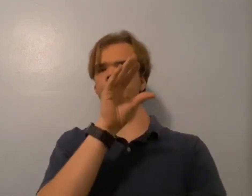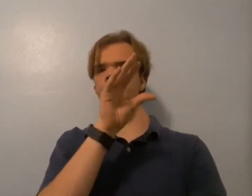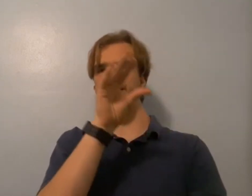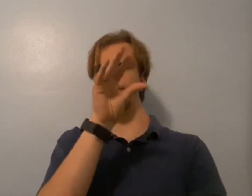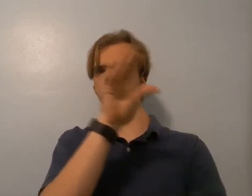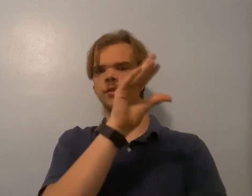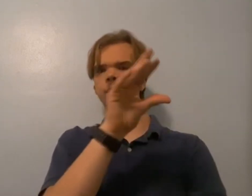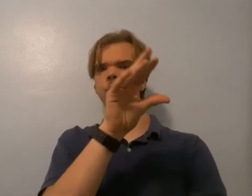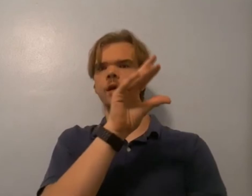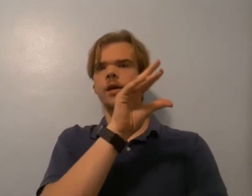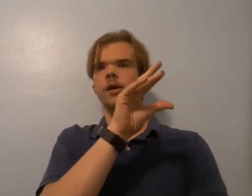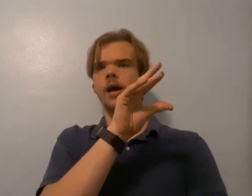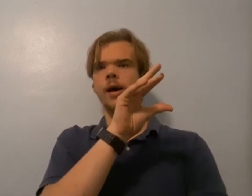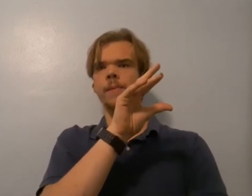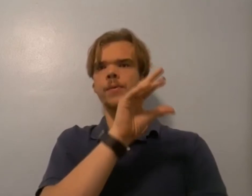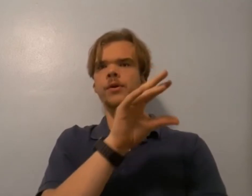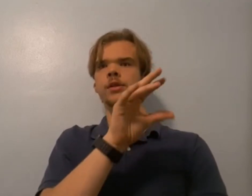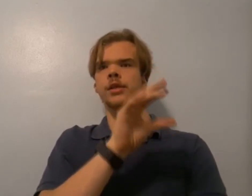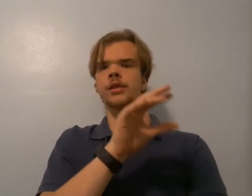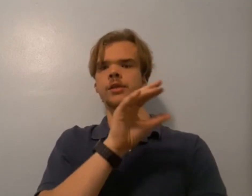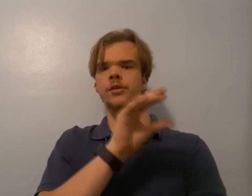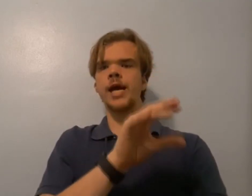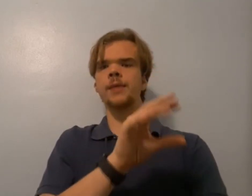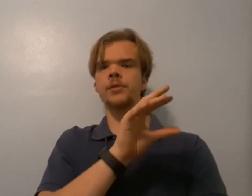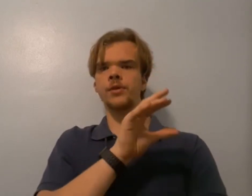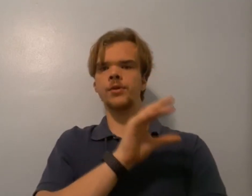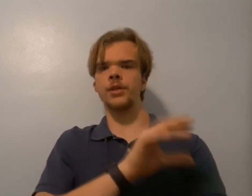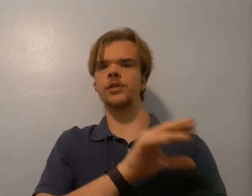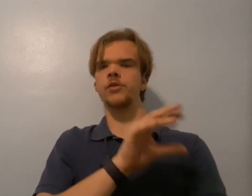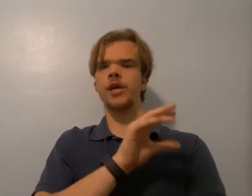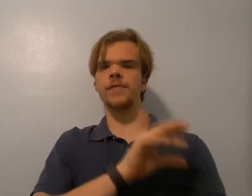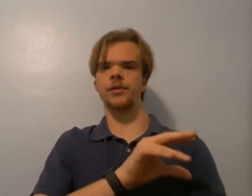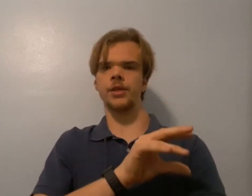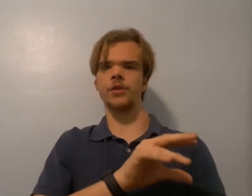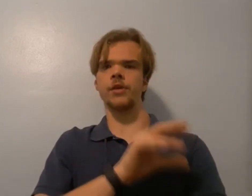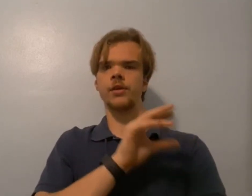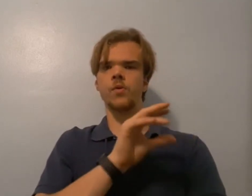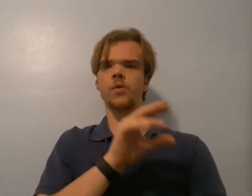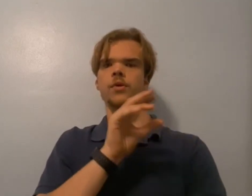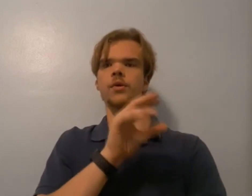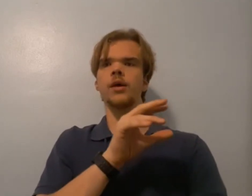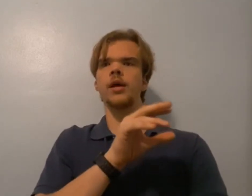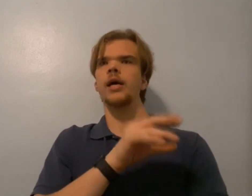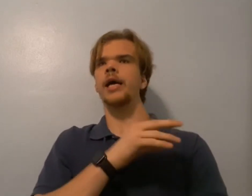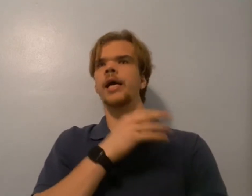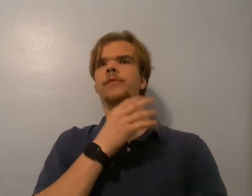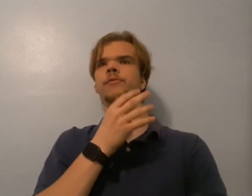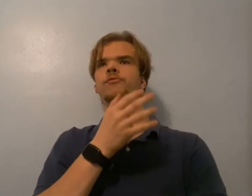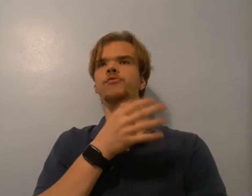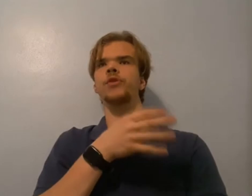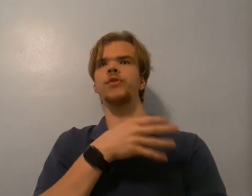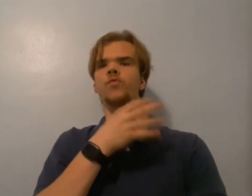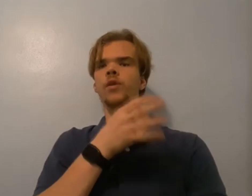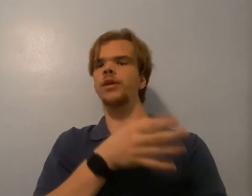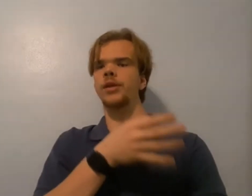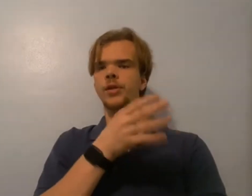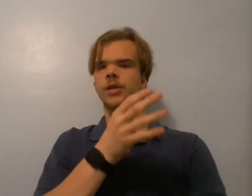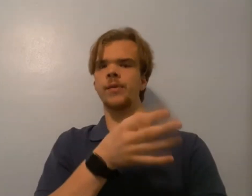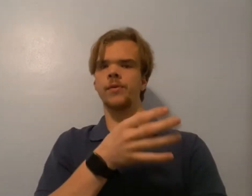be able to actually start putting things in their absolute discographically correct order. I haven't really wanted to do that